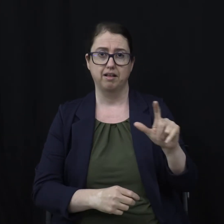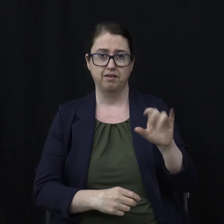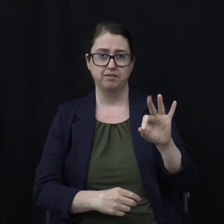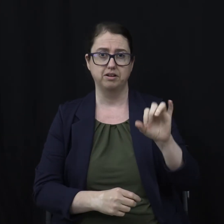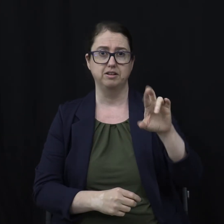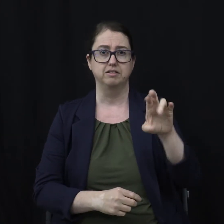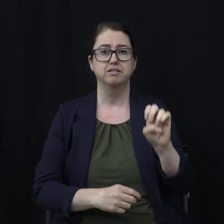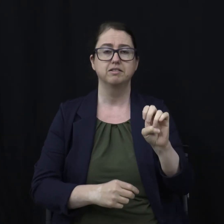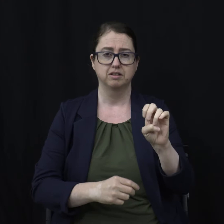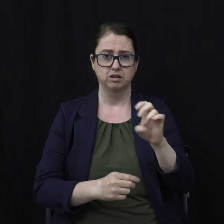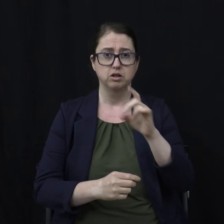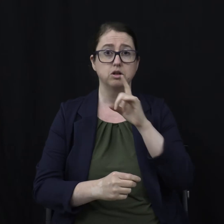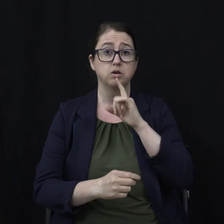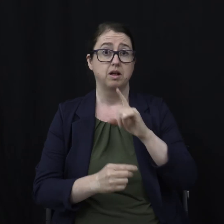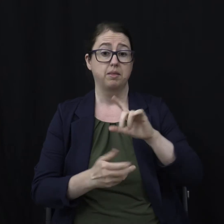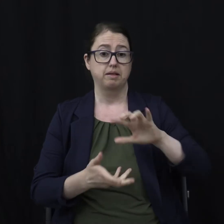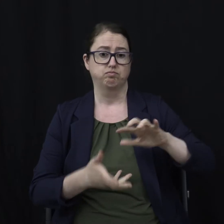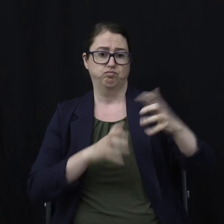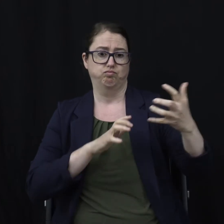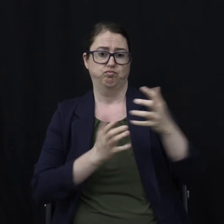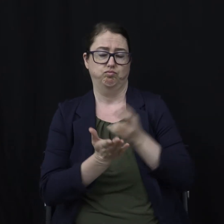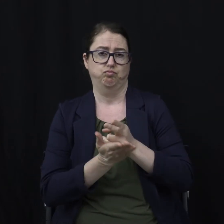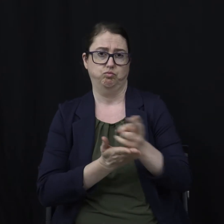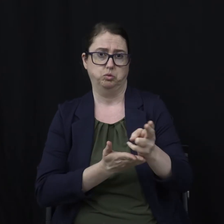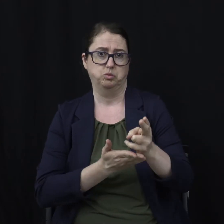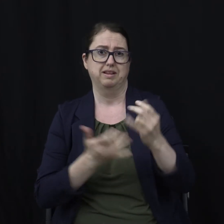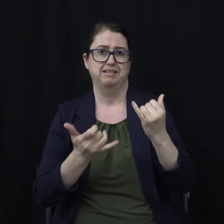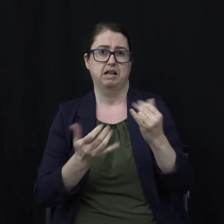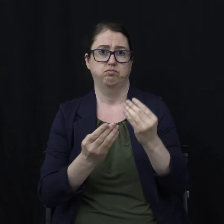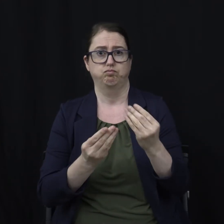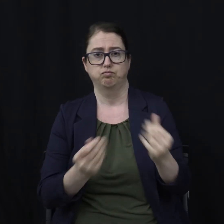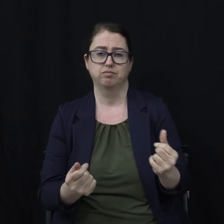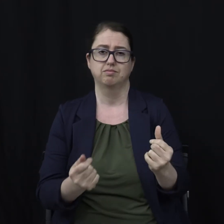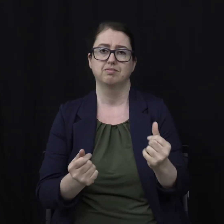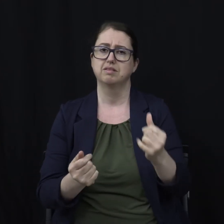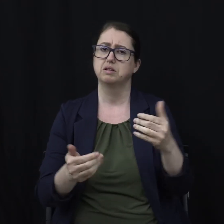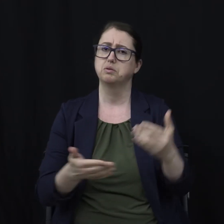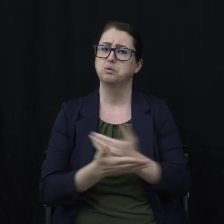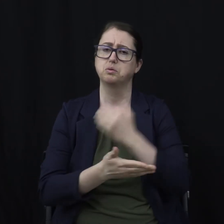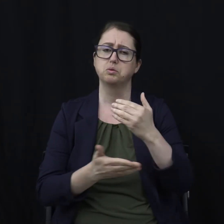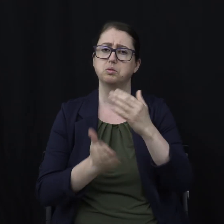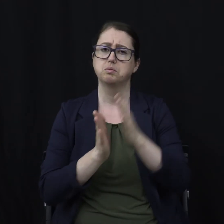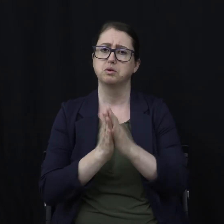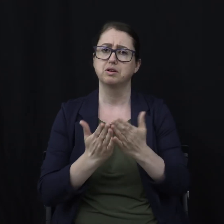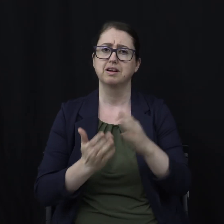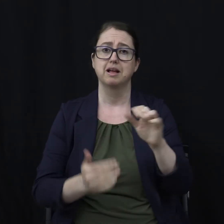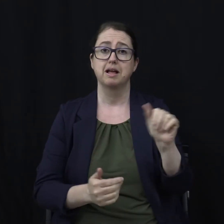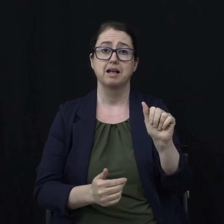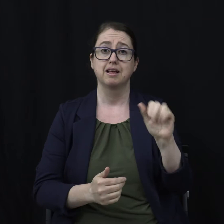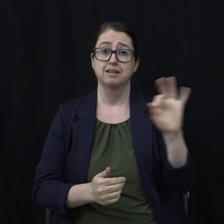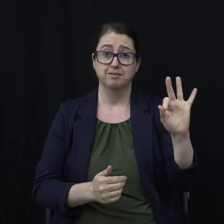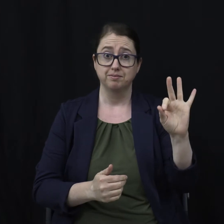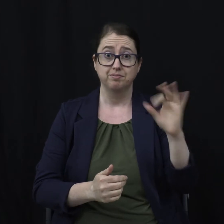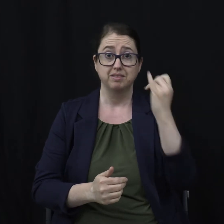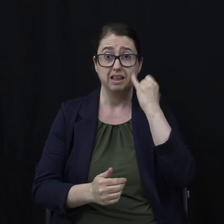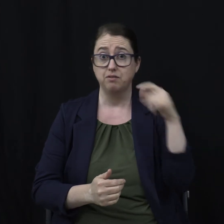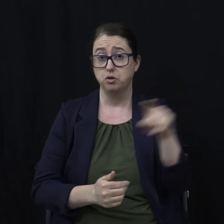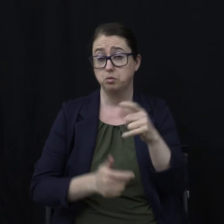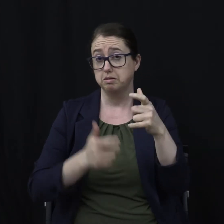Twisted Truth Untangled. It's a new release of amazing facts, and we'd be happy to make this available to anyone who would text and ask.